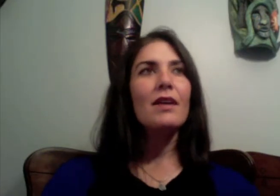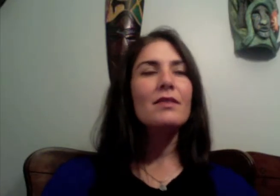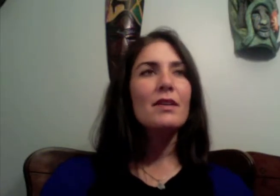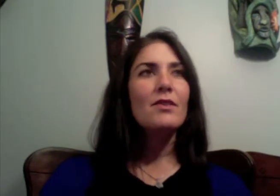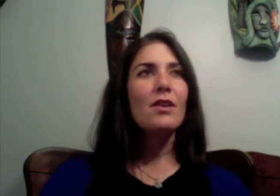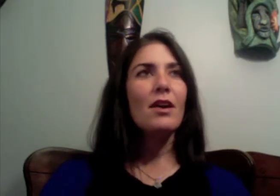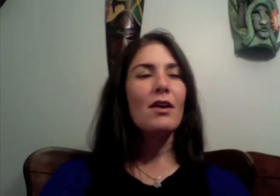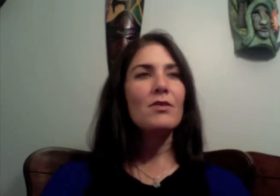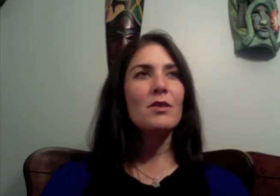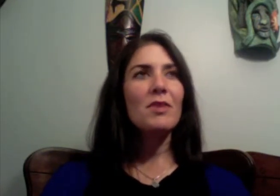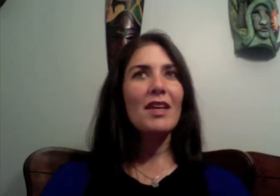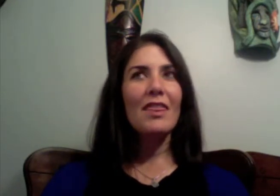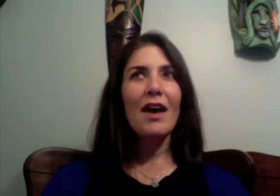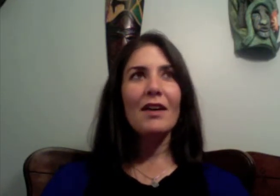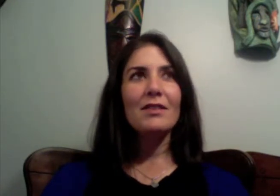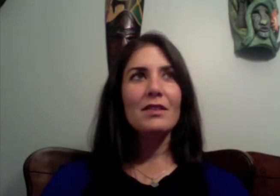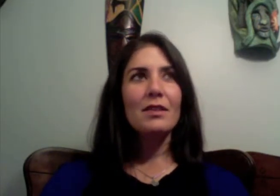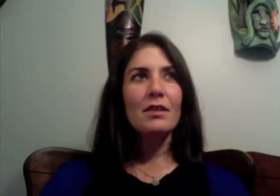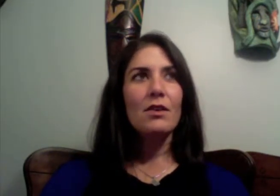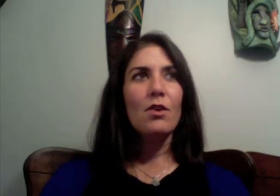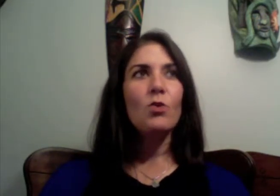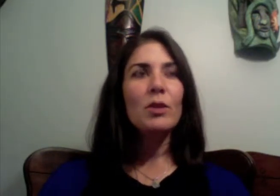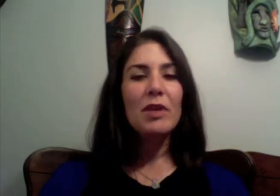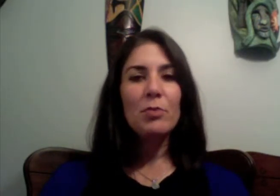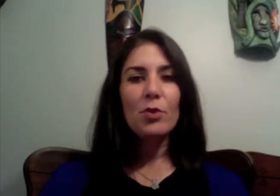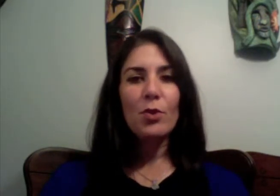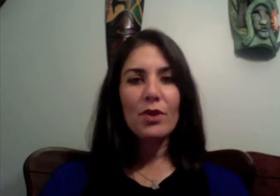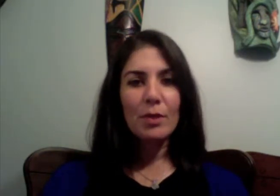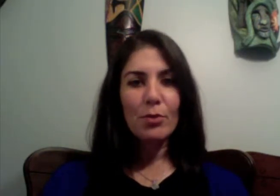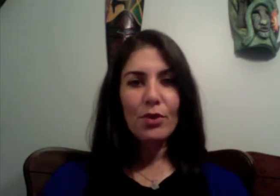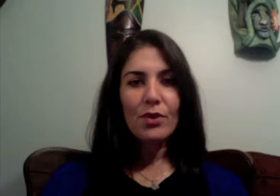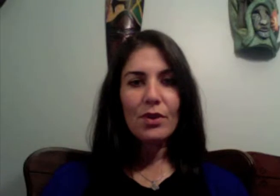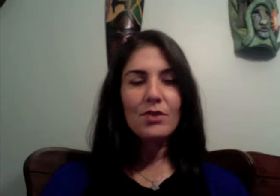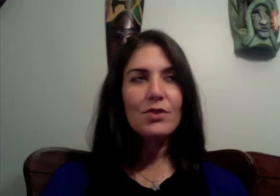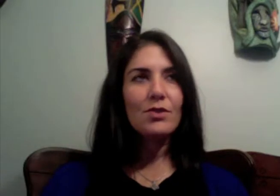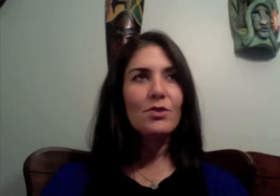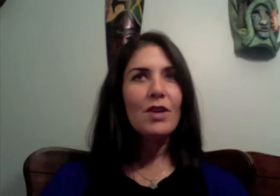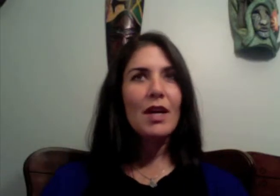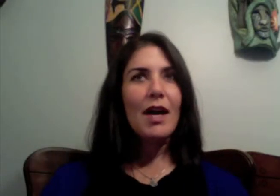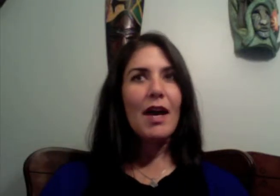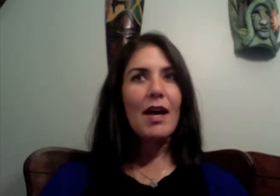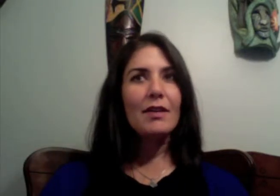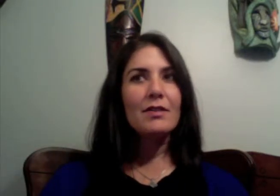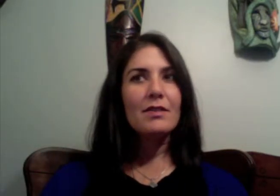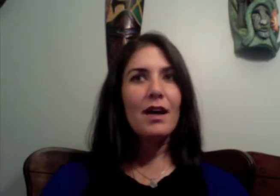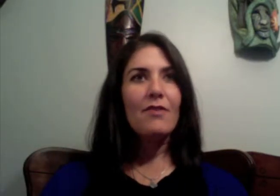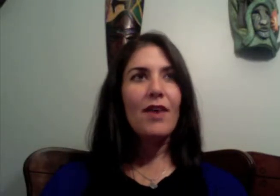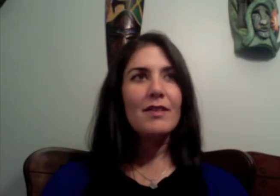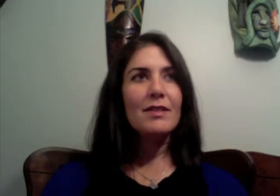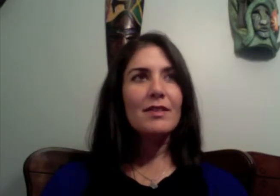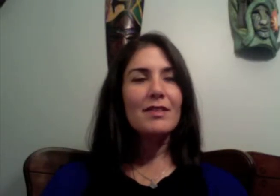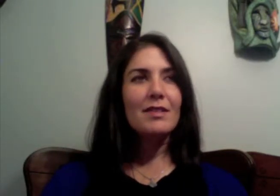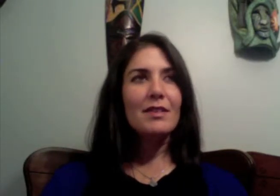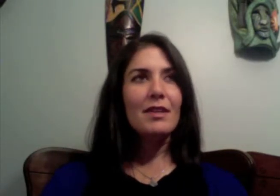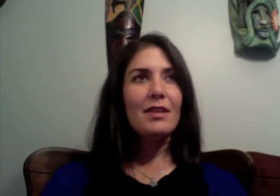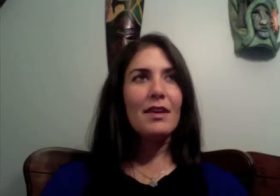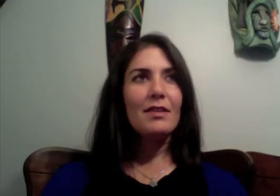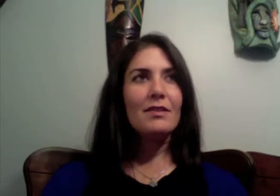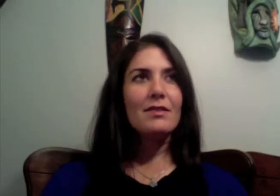something that only people who are limber can do and I find it that it's